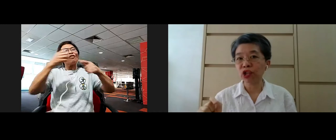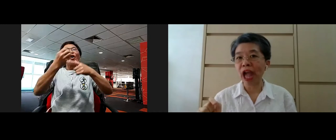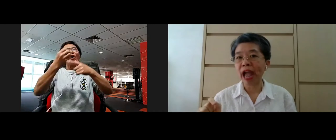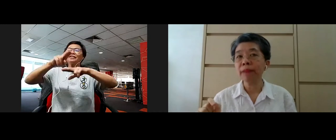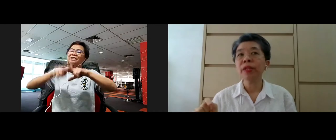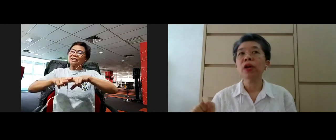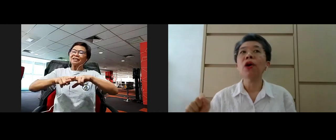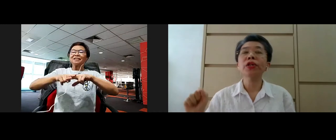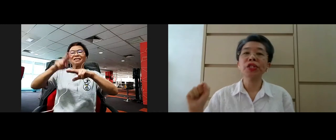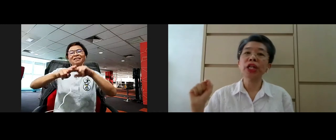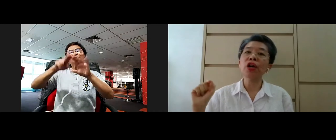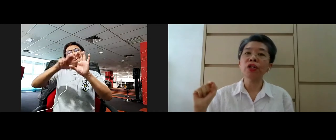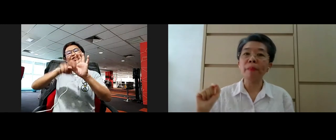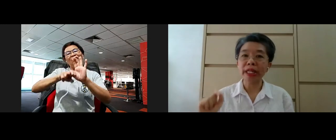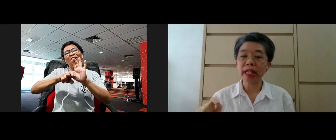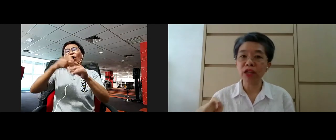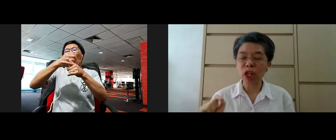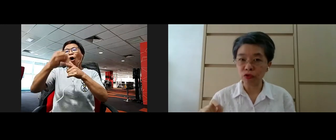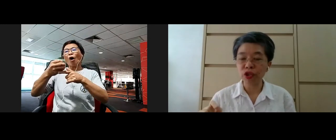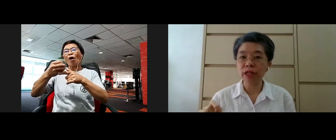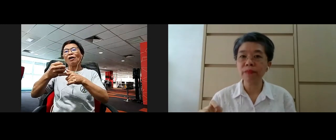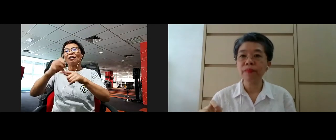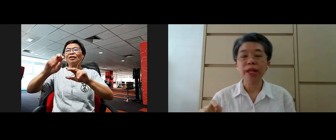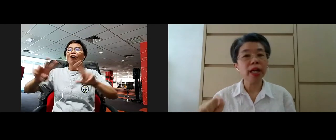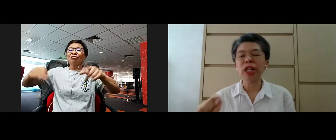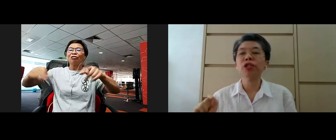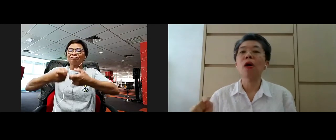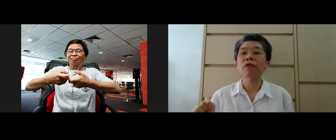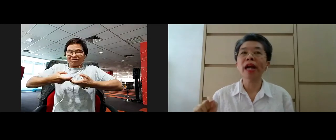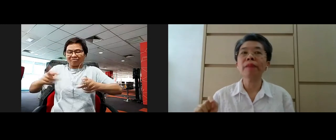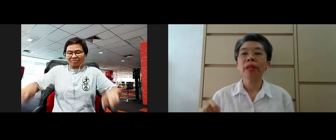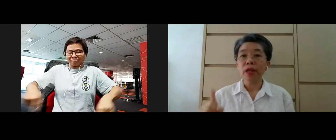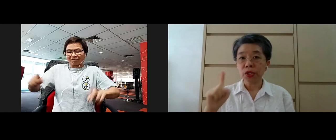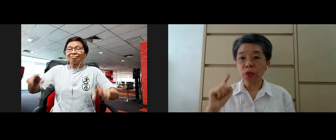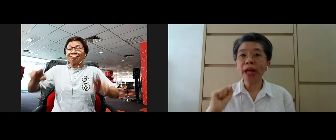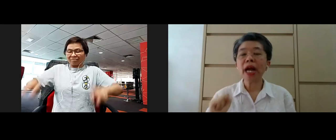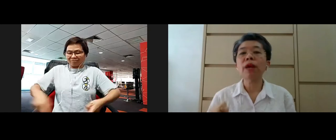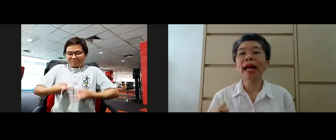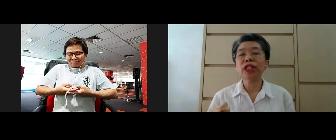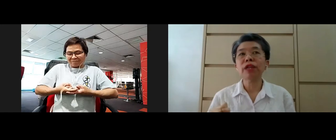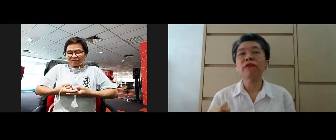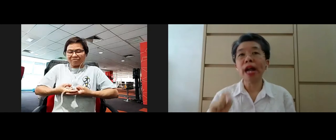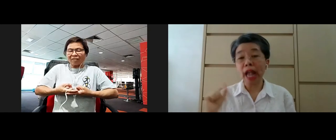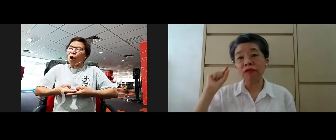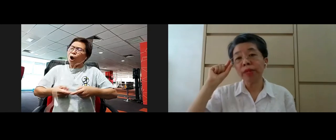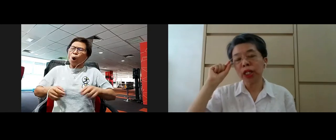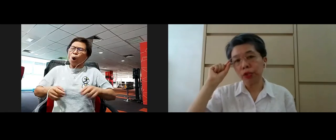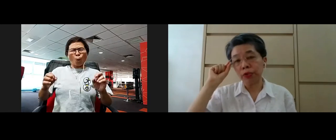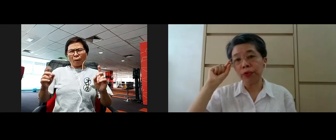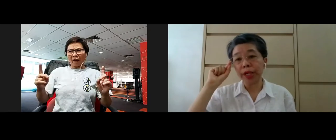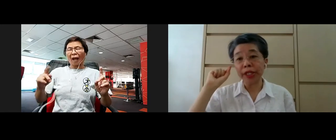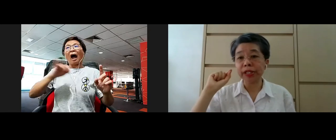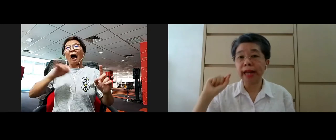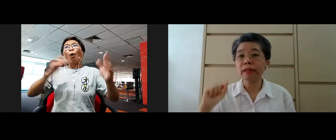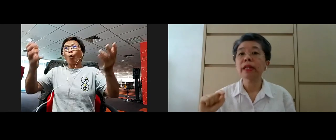on the chair, or you're sitting on your meditation cushion, yeah? It is all right. So what I would like to invite everybody